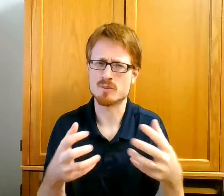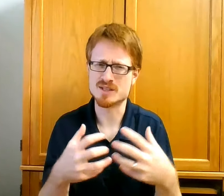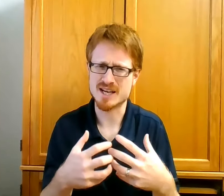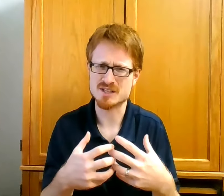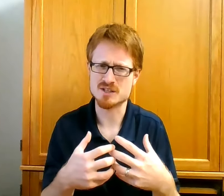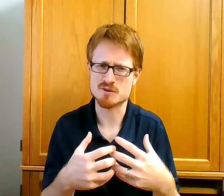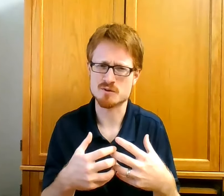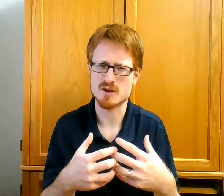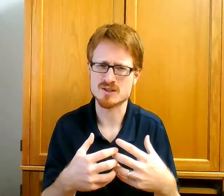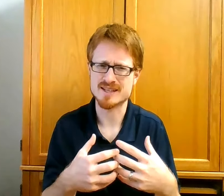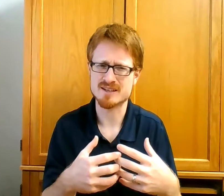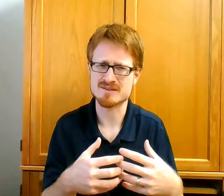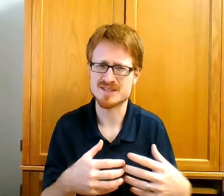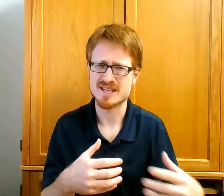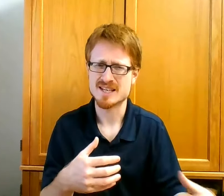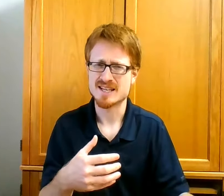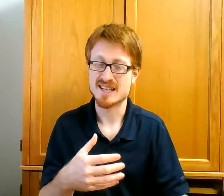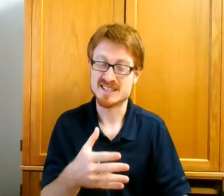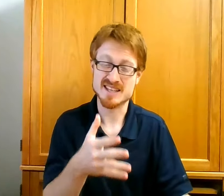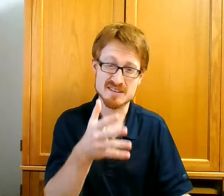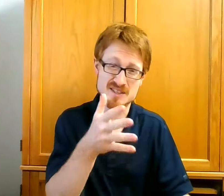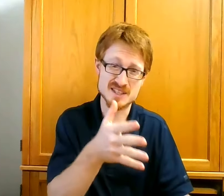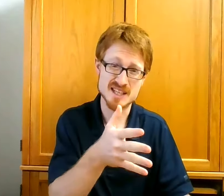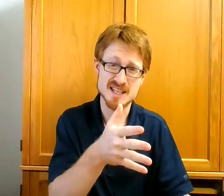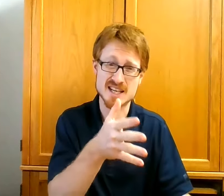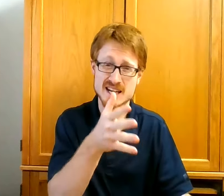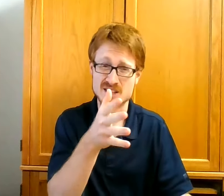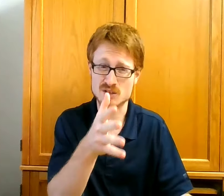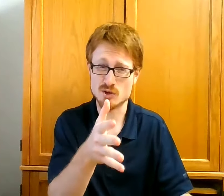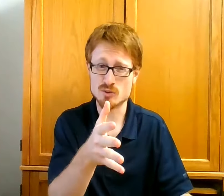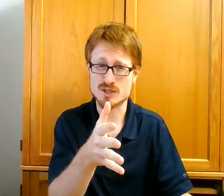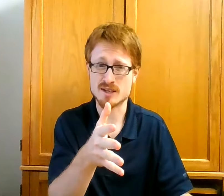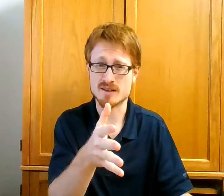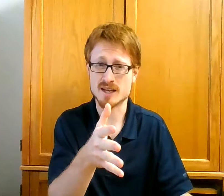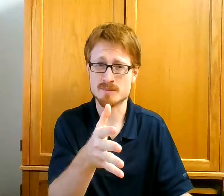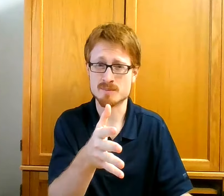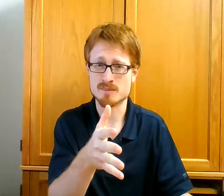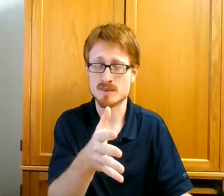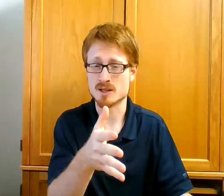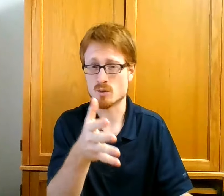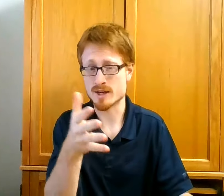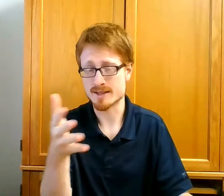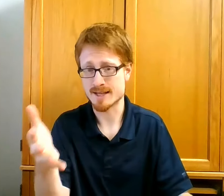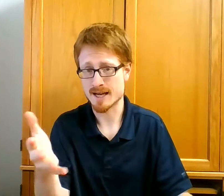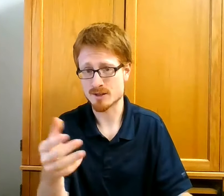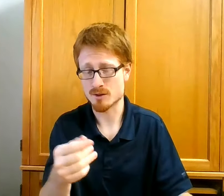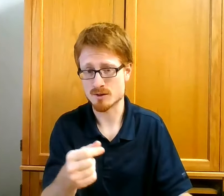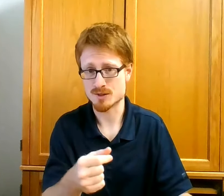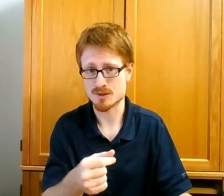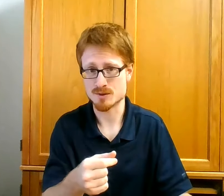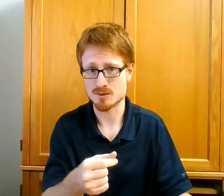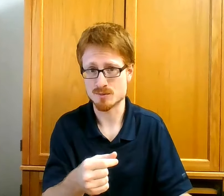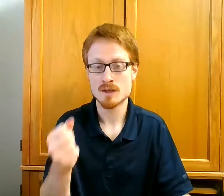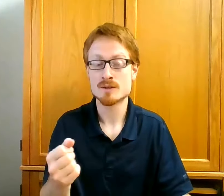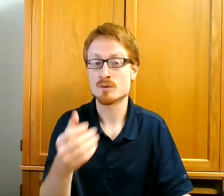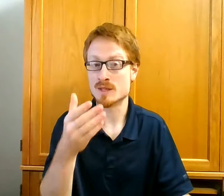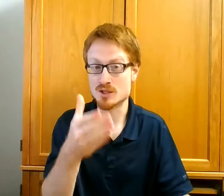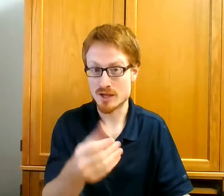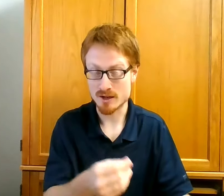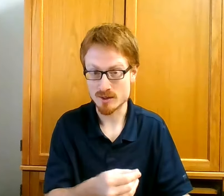possessions for ourselves instead of seeing and using them in the way that God calls us to, to be generous